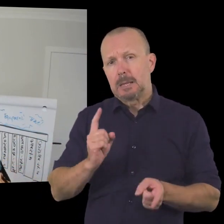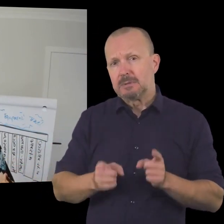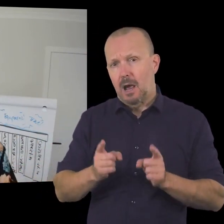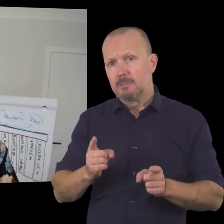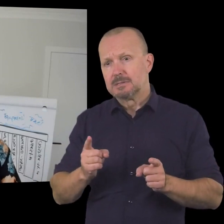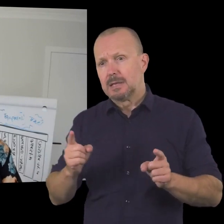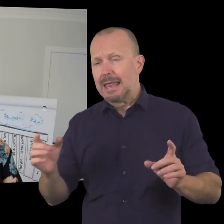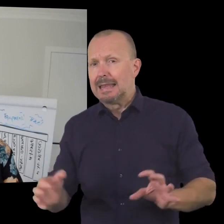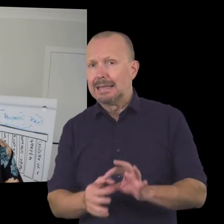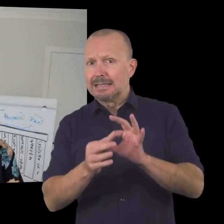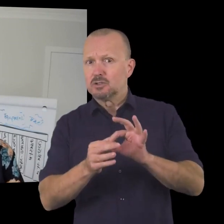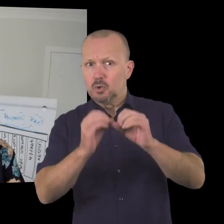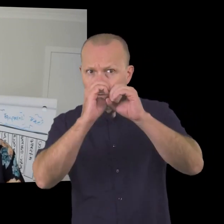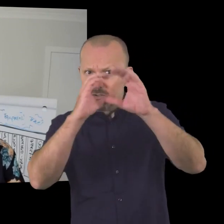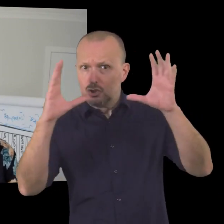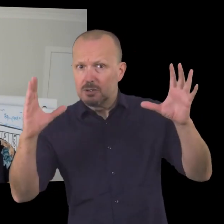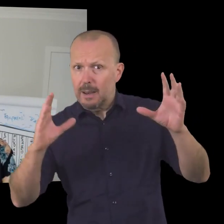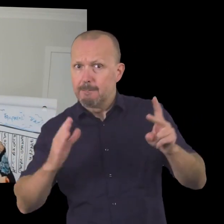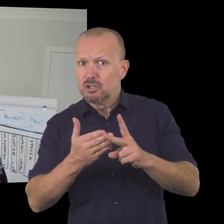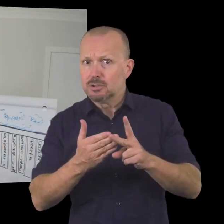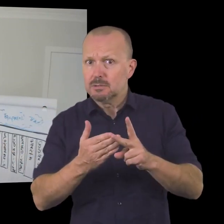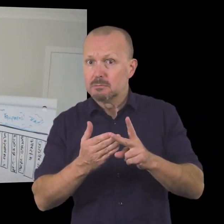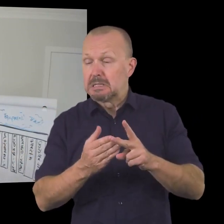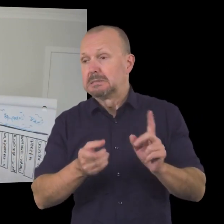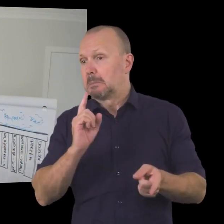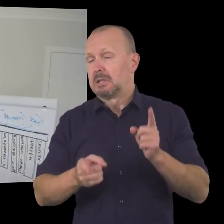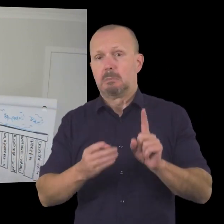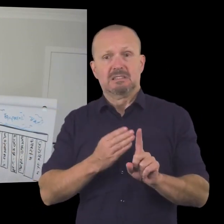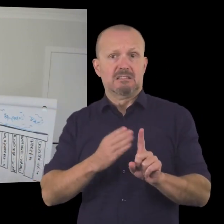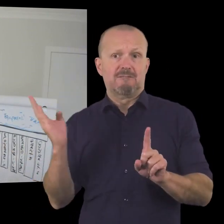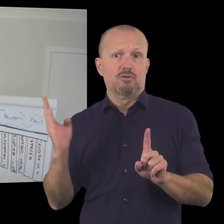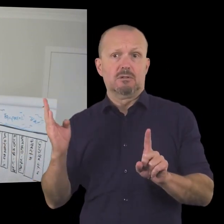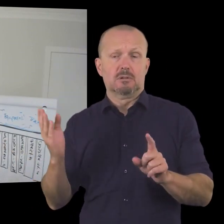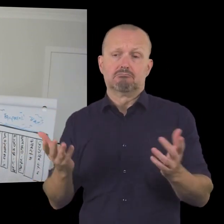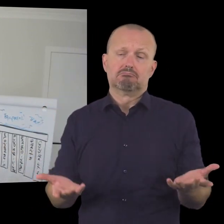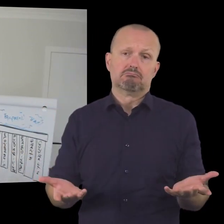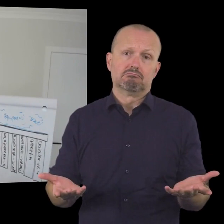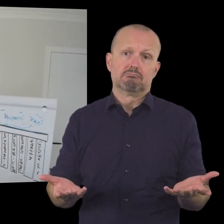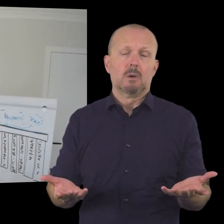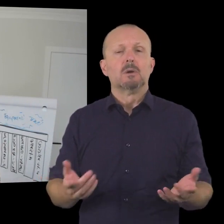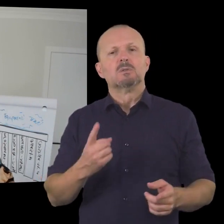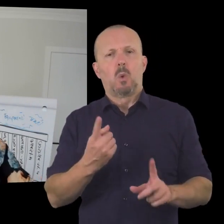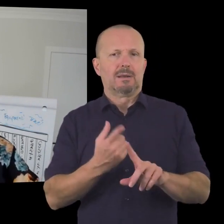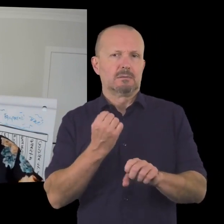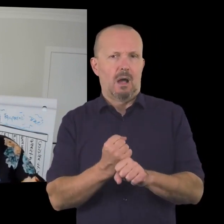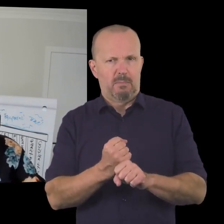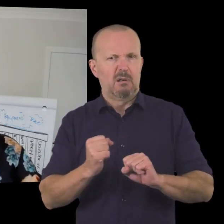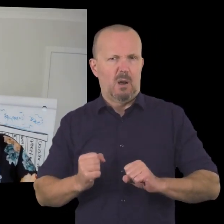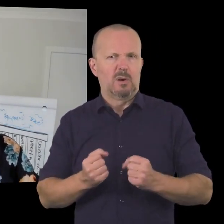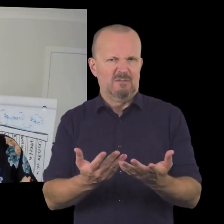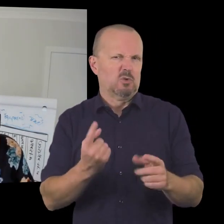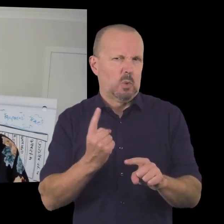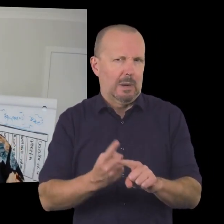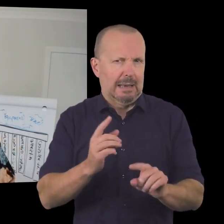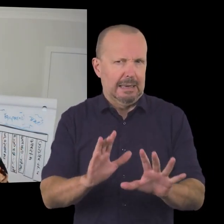sometimes related to your vision and your mission sometimes not related to your vision and your mission uh so um